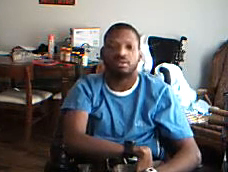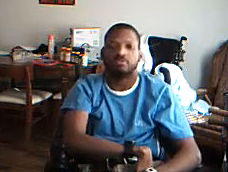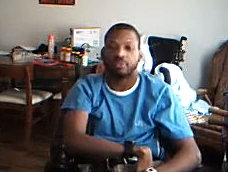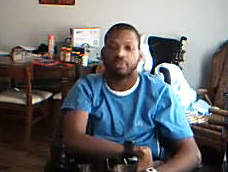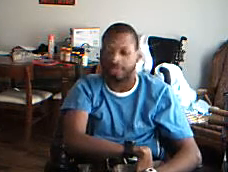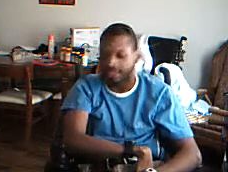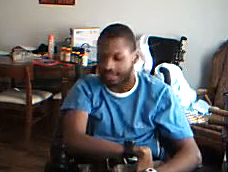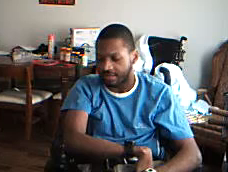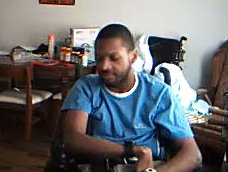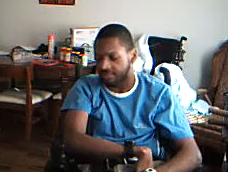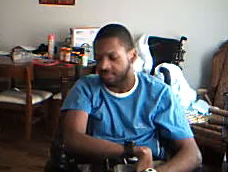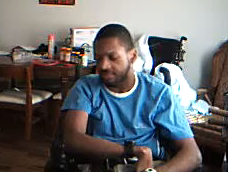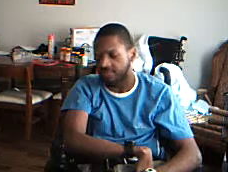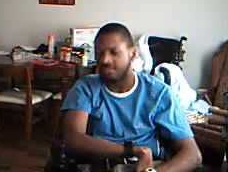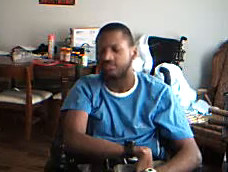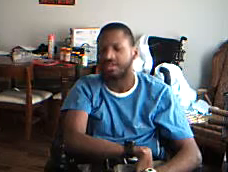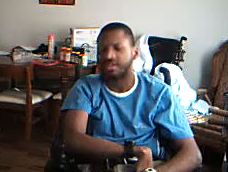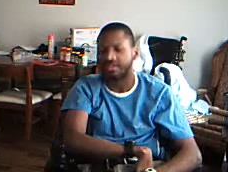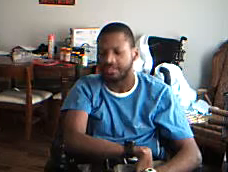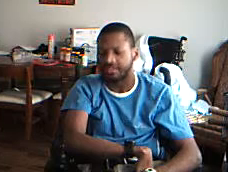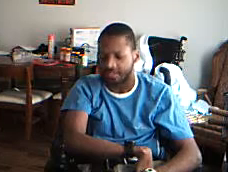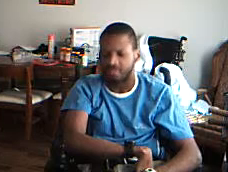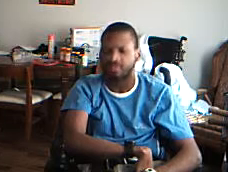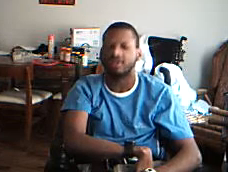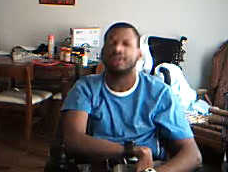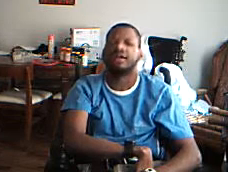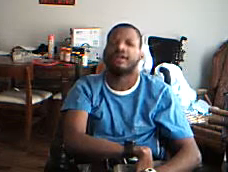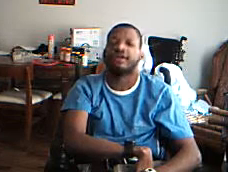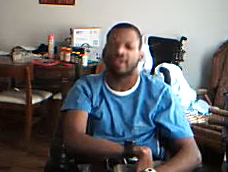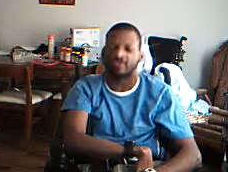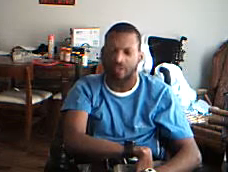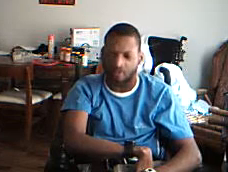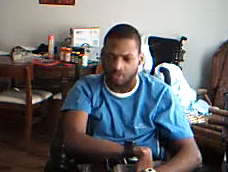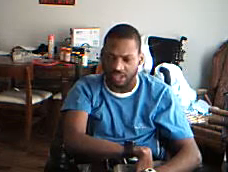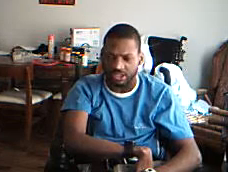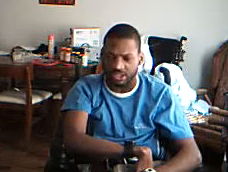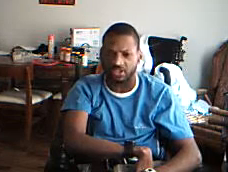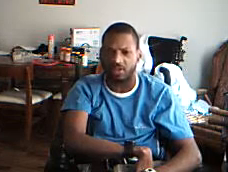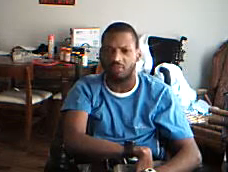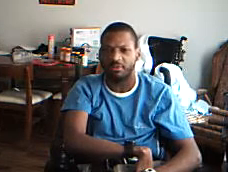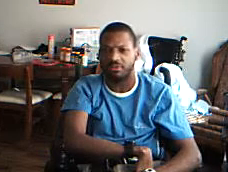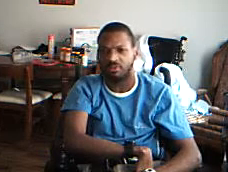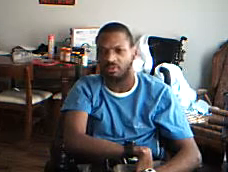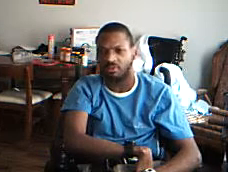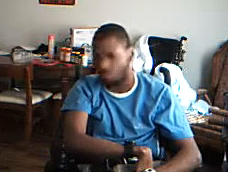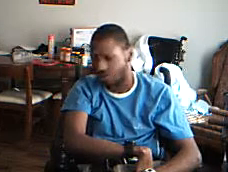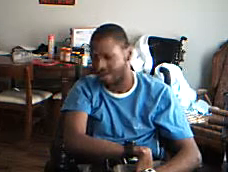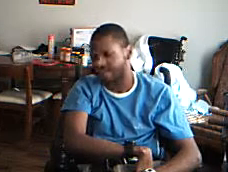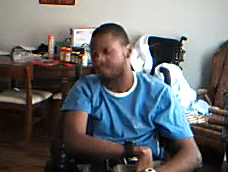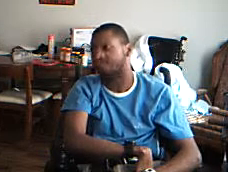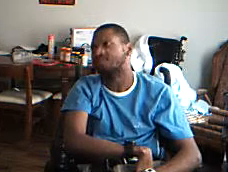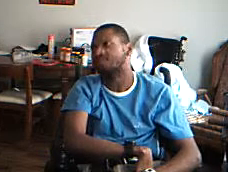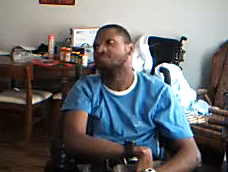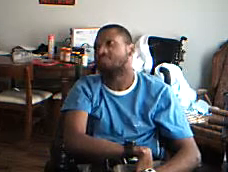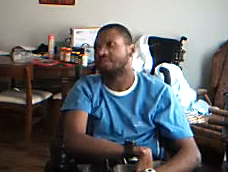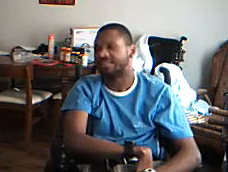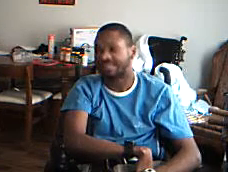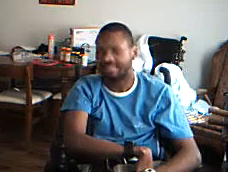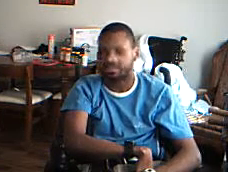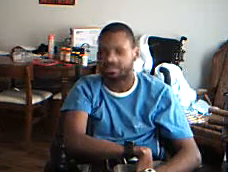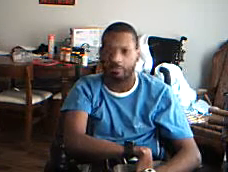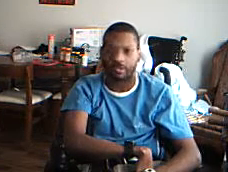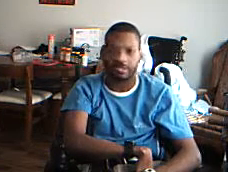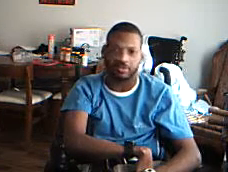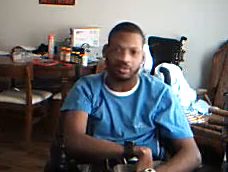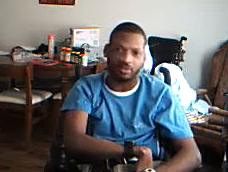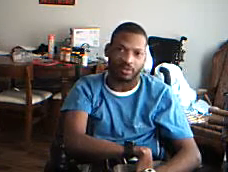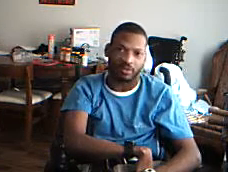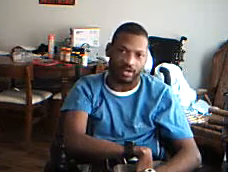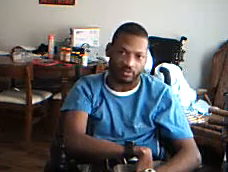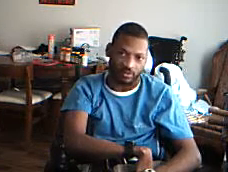Please take care of yourself and each other. If you have any questions, comments, or requests, please send them on my YouTube account.